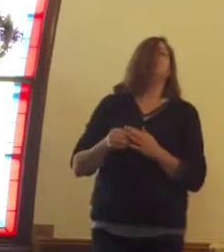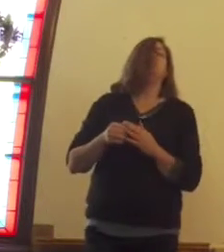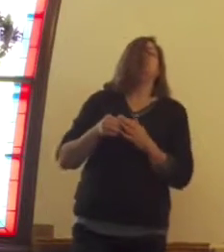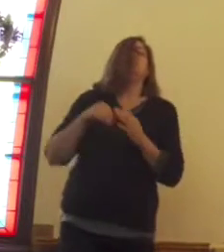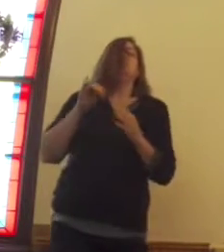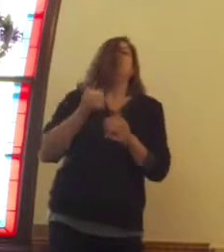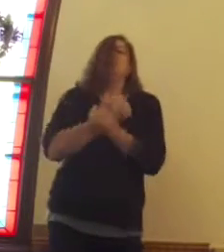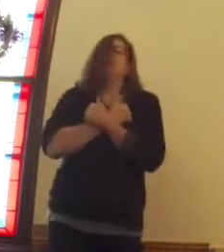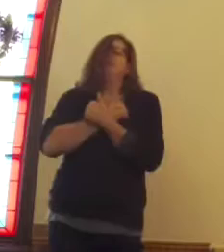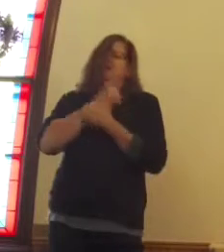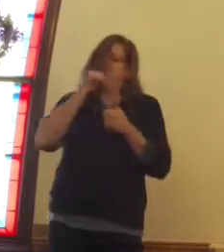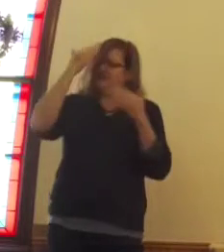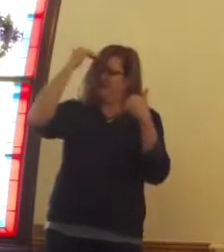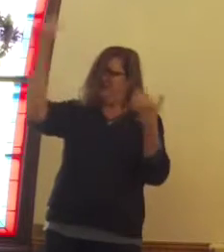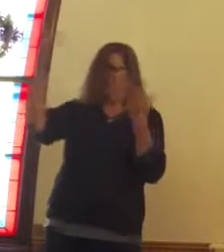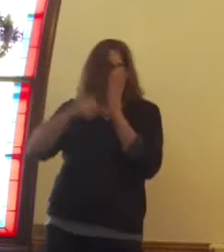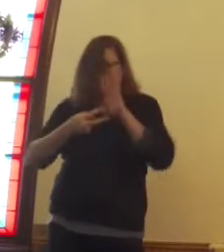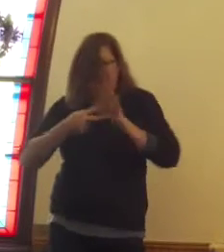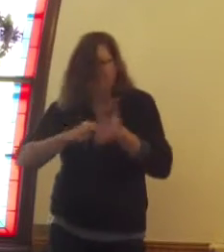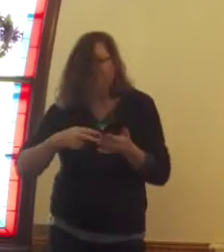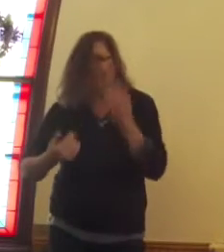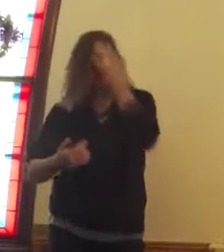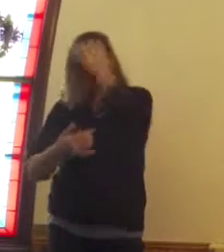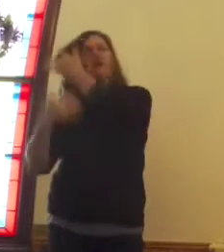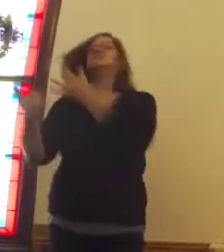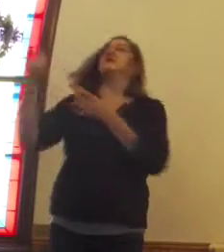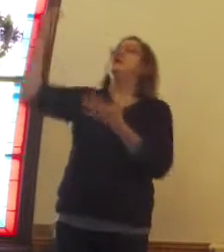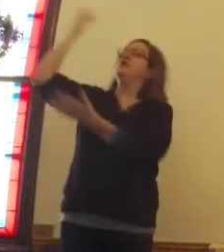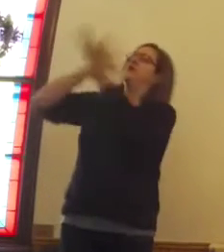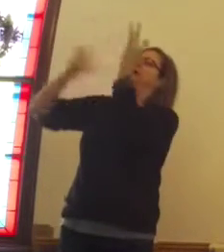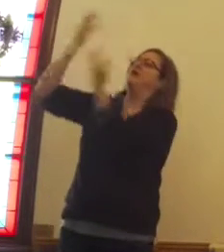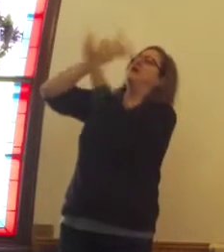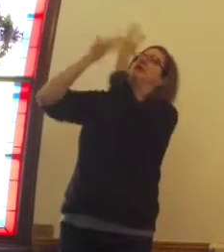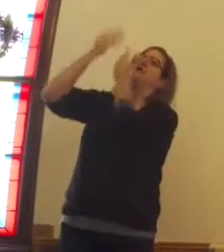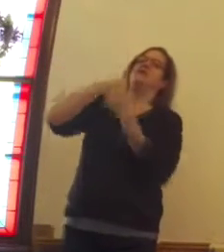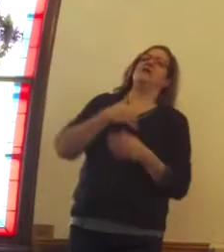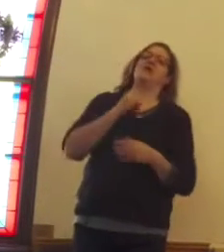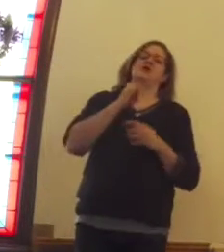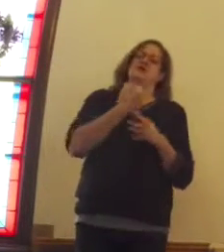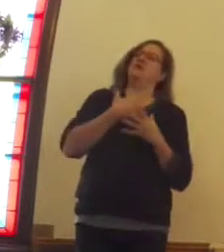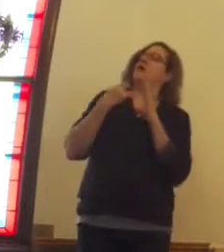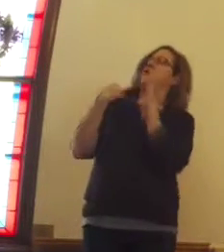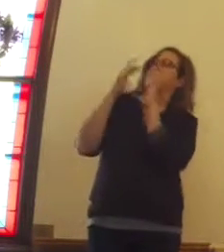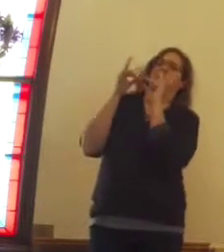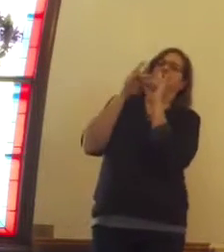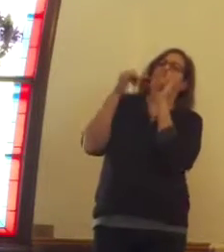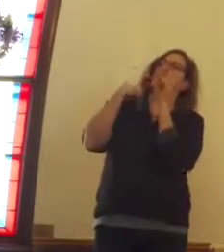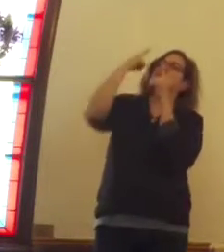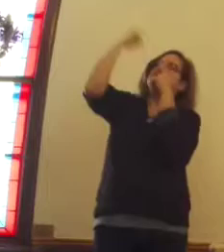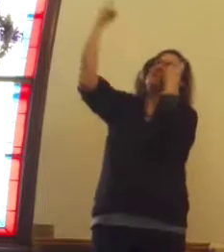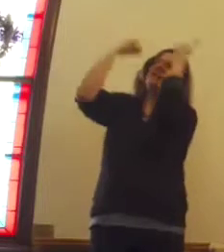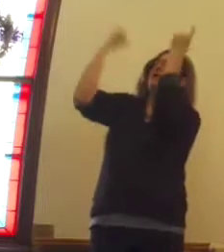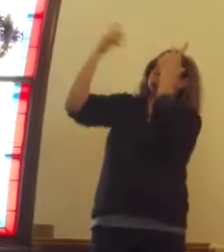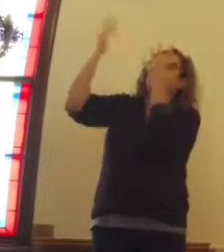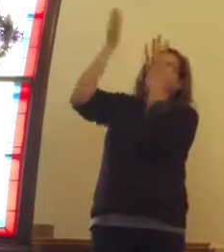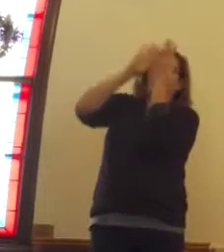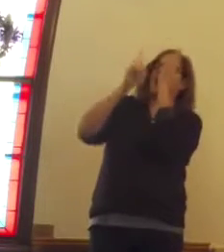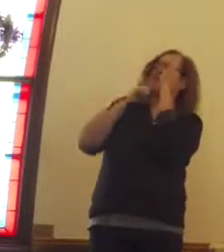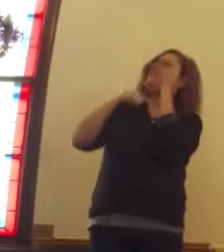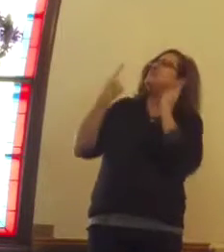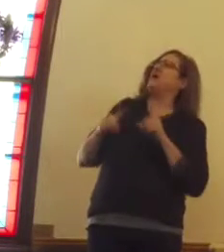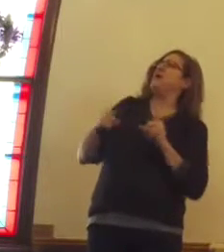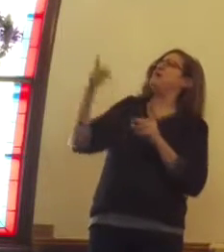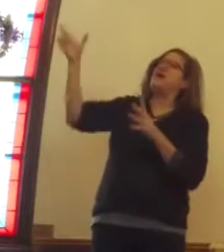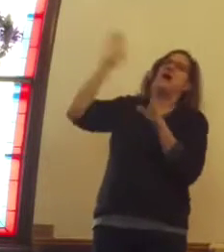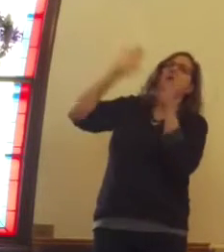that we don't know about is floating through the air. Joseph is getting these messages through his dreams from God of what's going